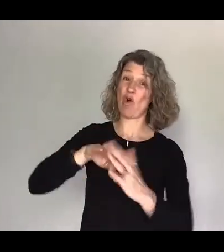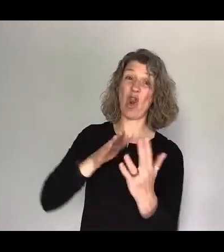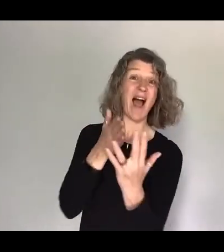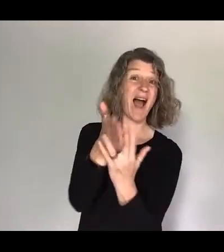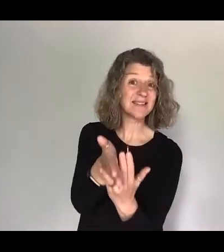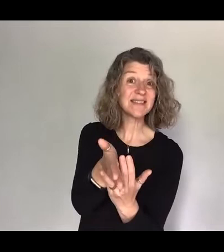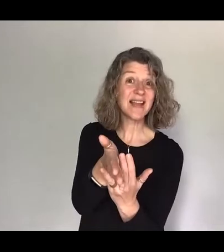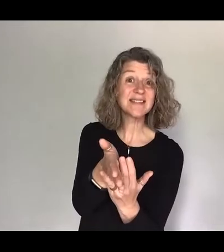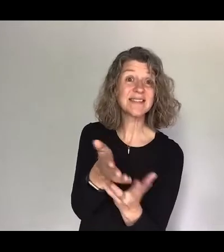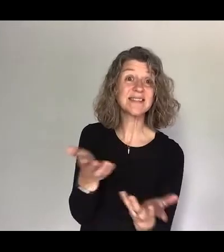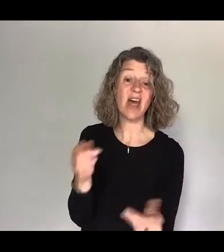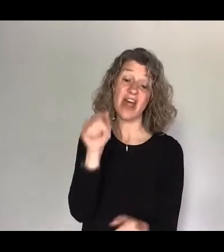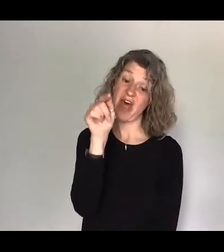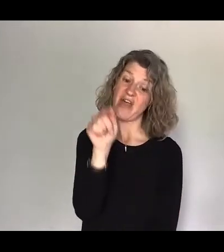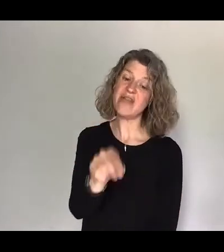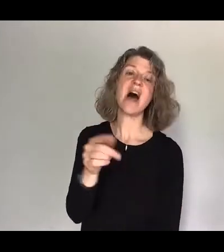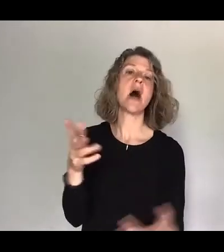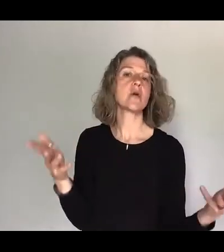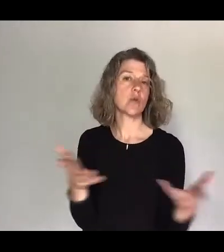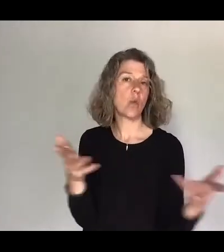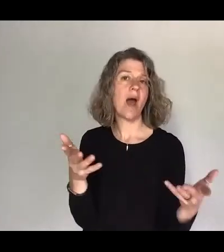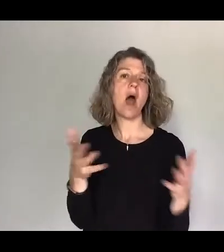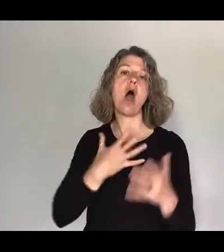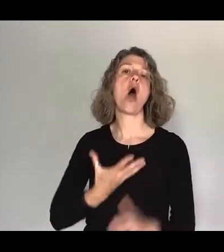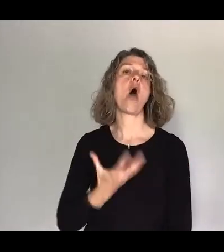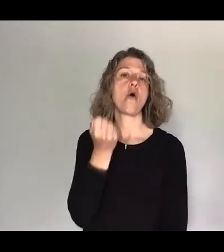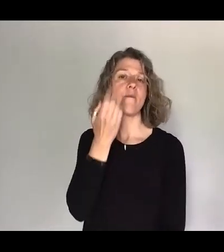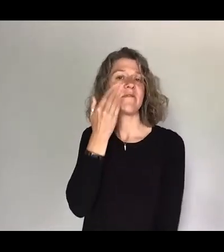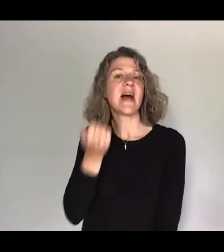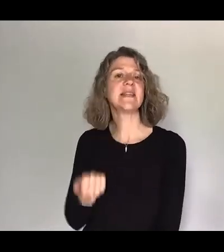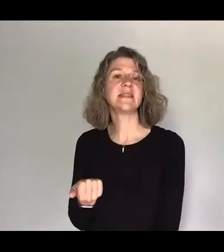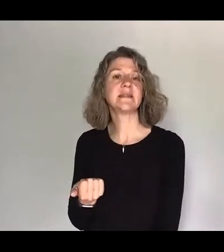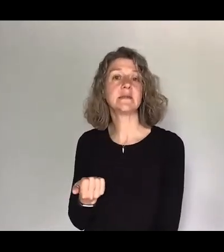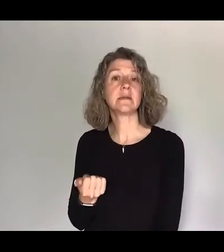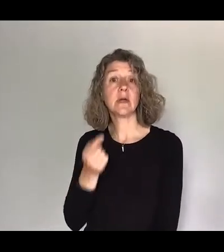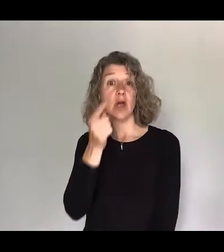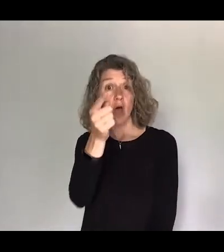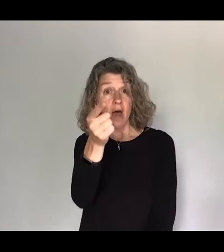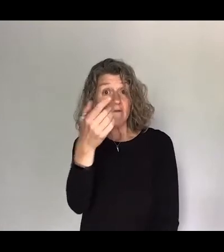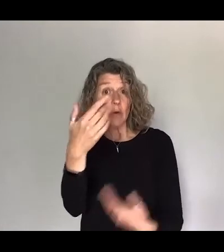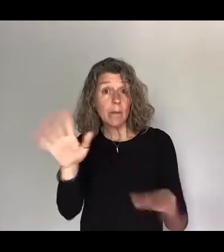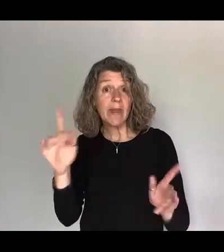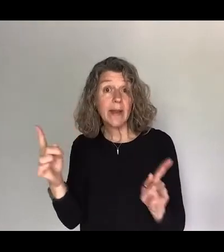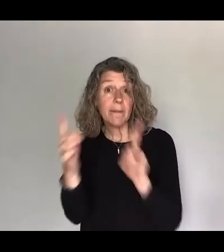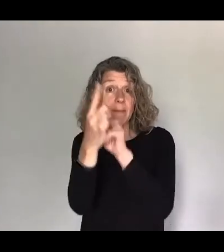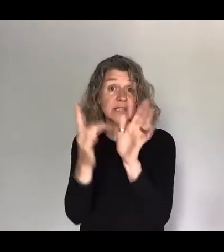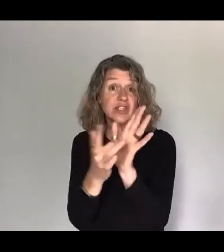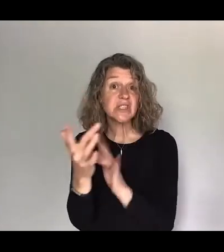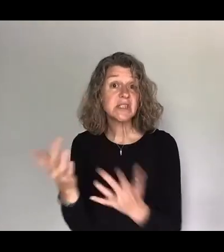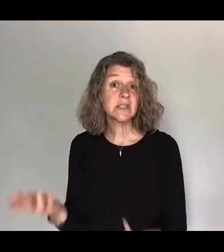this is where we find our hope have you had an encounter with Jesus have you let this